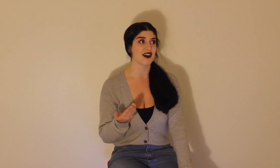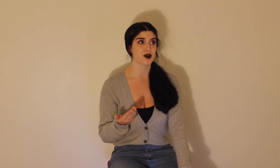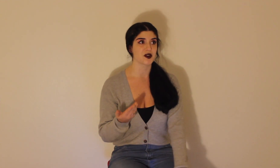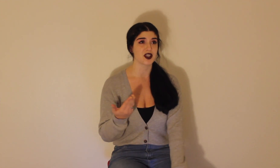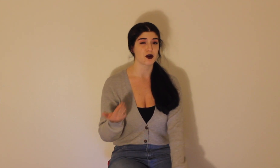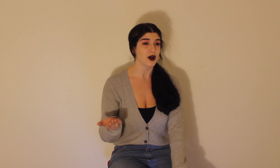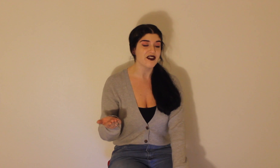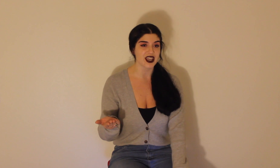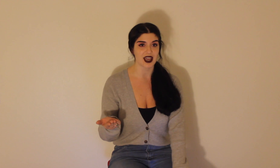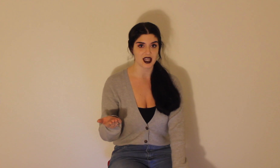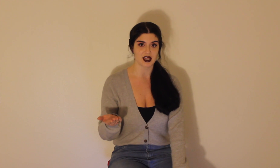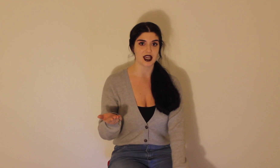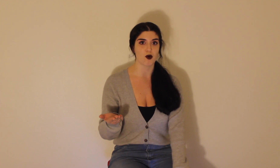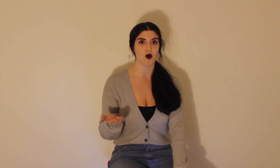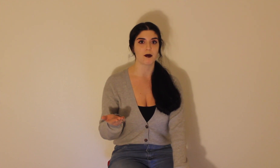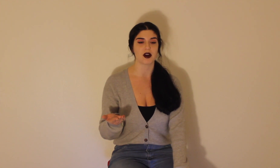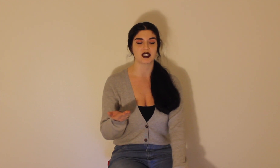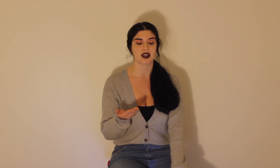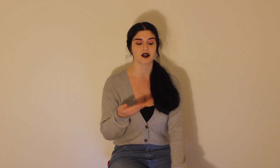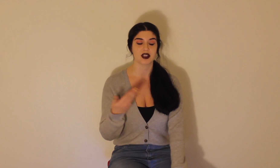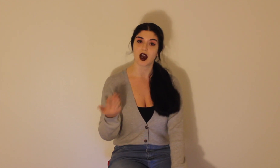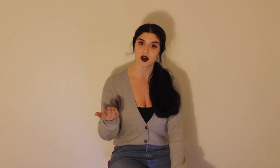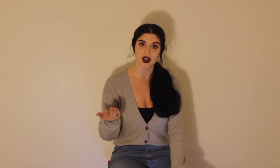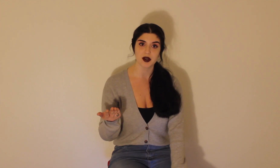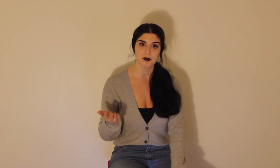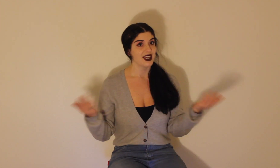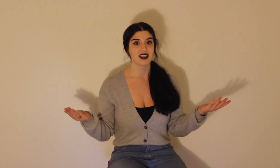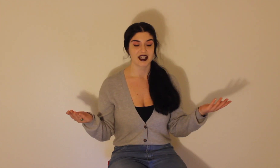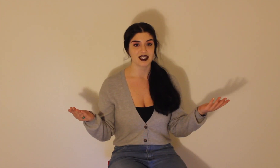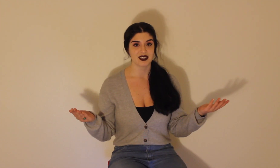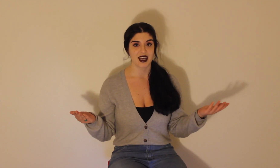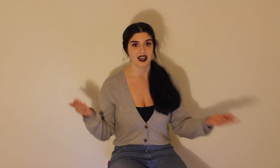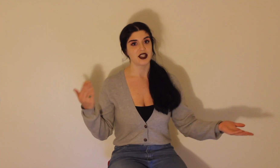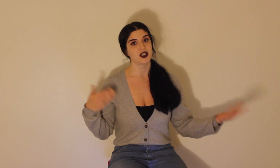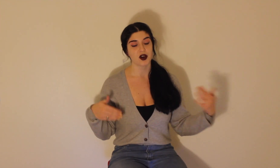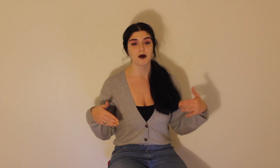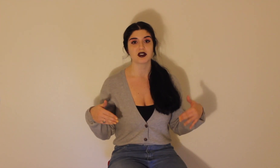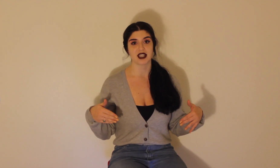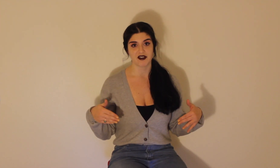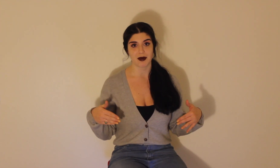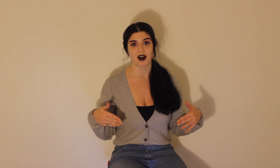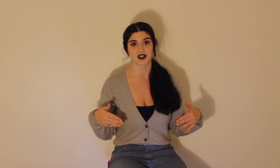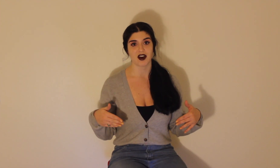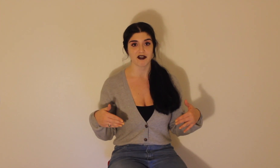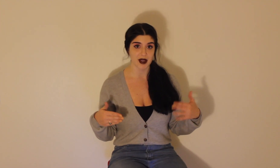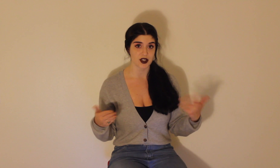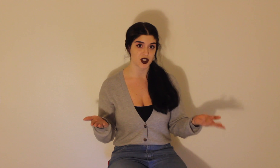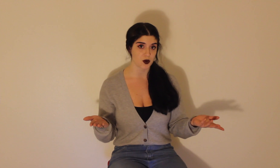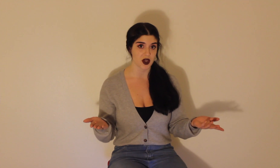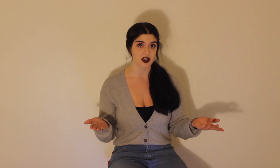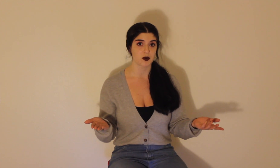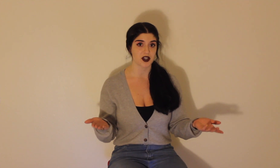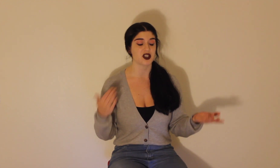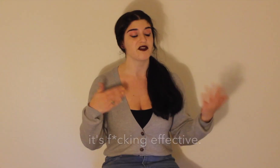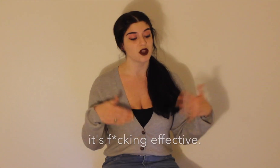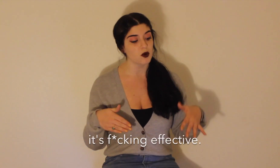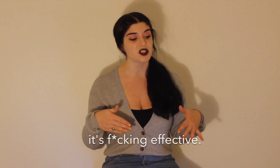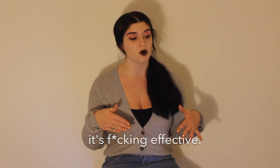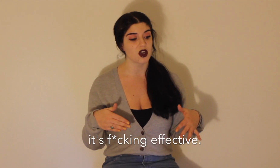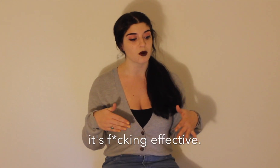was never really craving anything or particularly hungry. And like I said, it took almost seven pounds off of me in two weeks, which even though it water